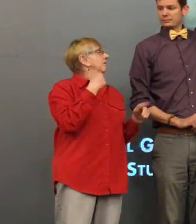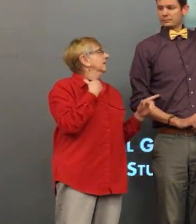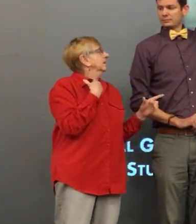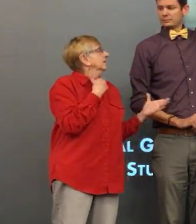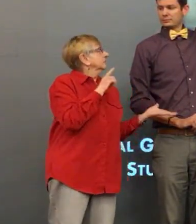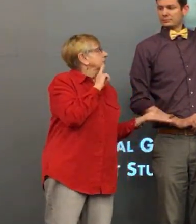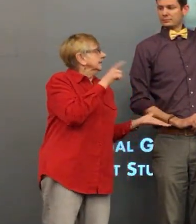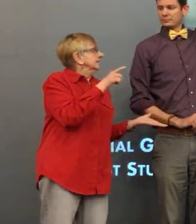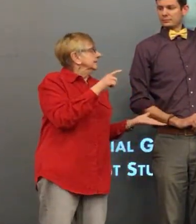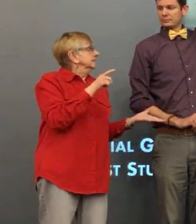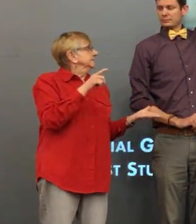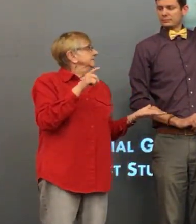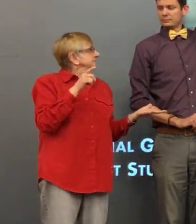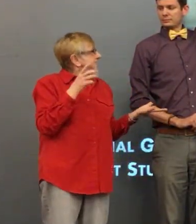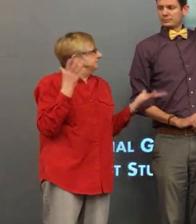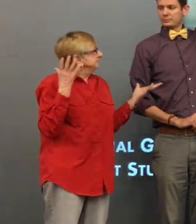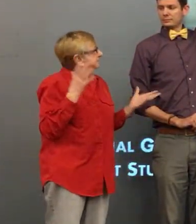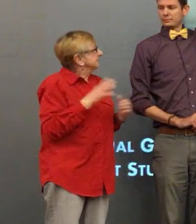The